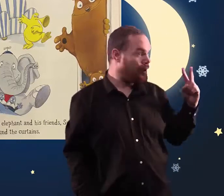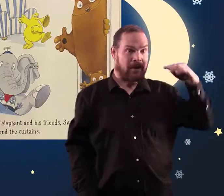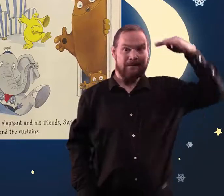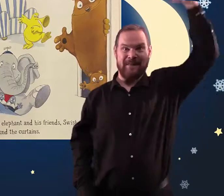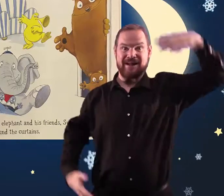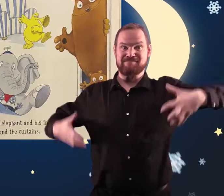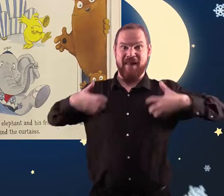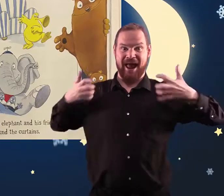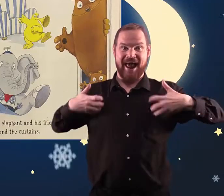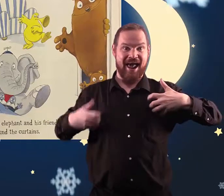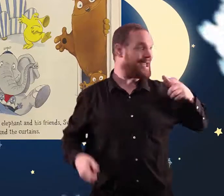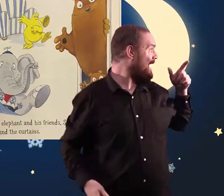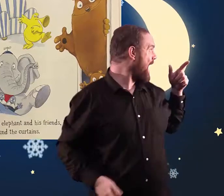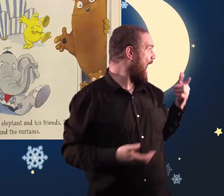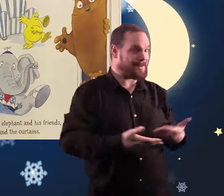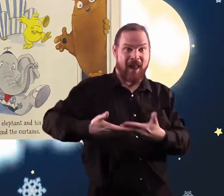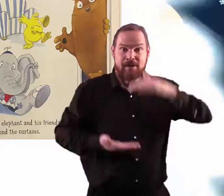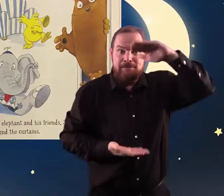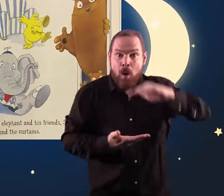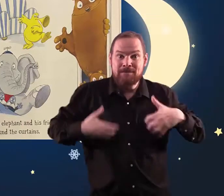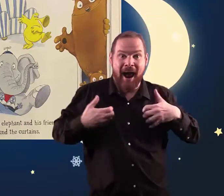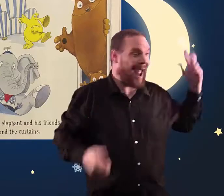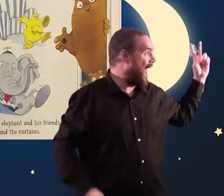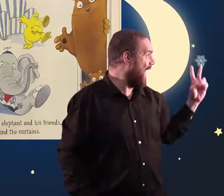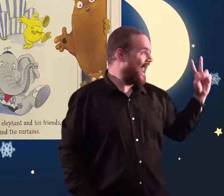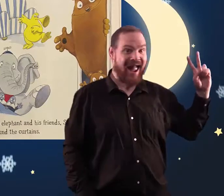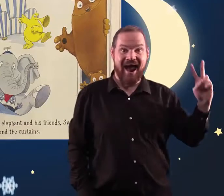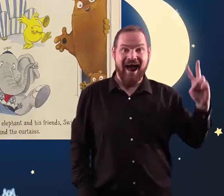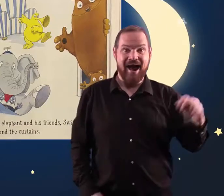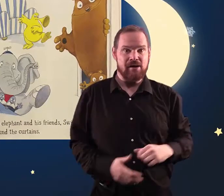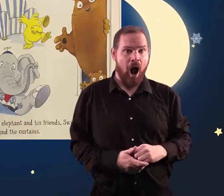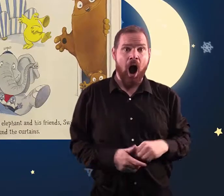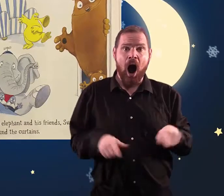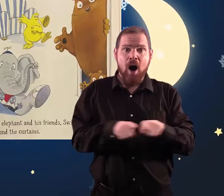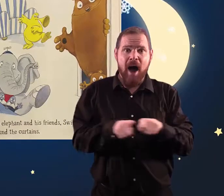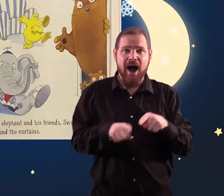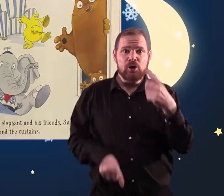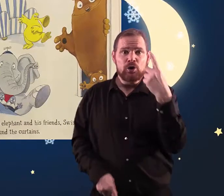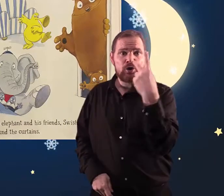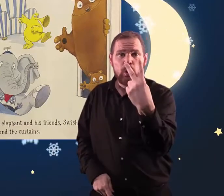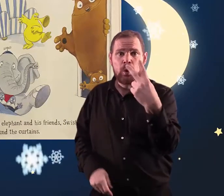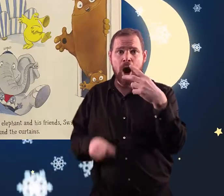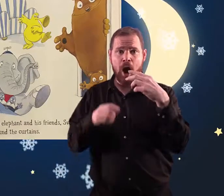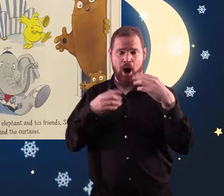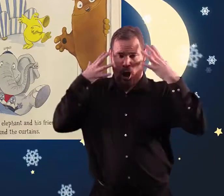And out all of these places, more heads kept popping up. Tiny and Tubby Bear marched out of the cupboard.